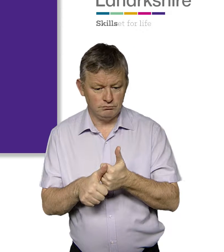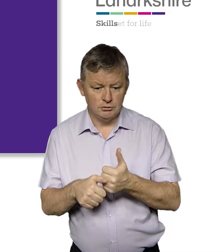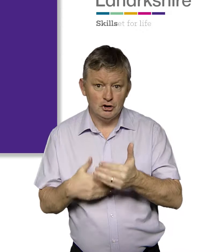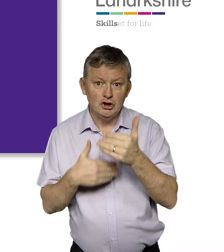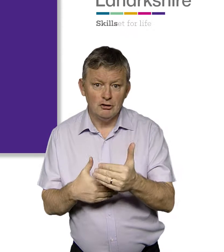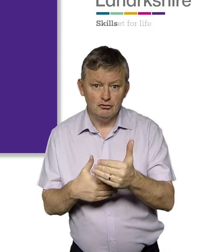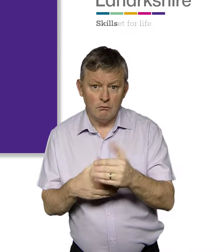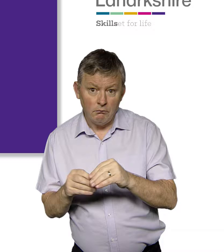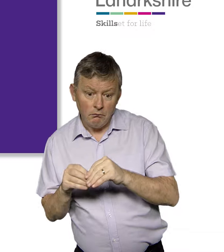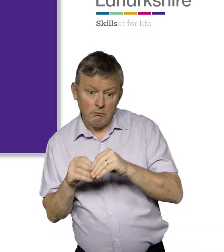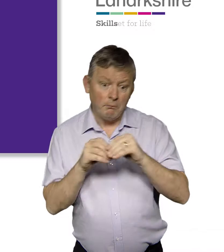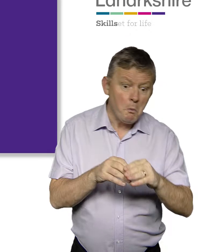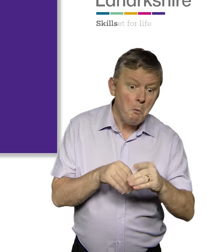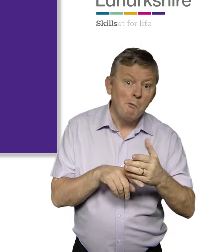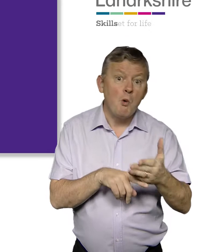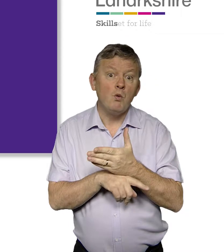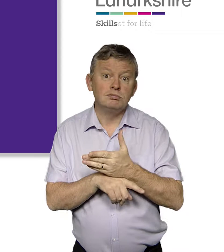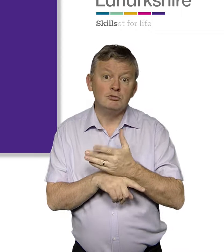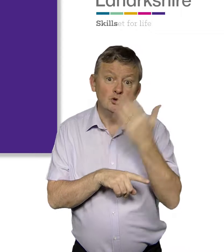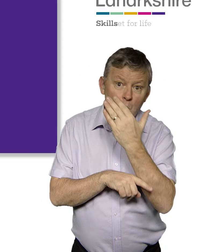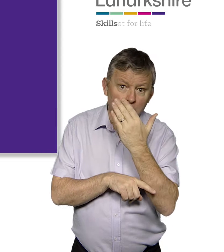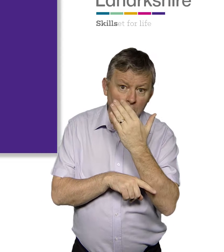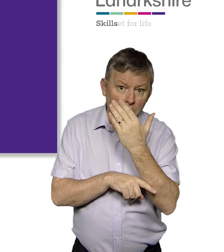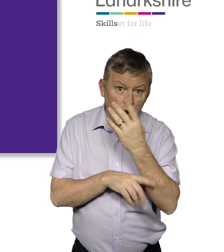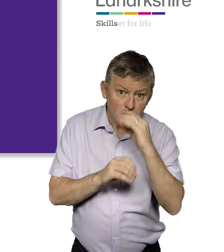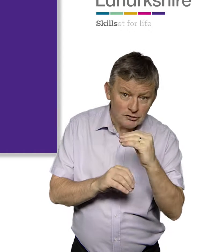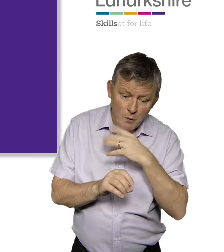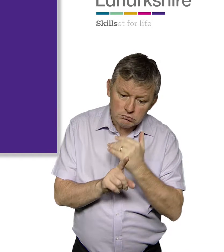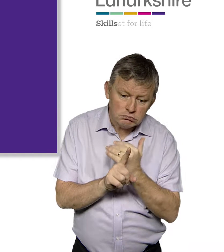will be supported to transition to post-school education if they wish to do so